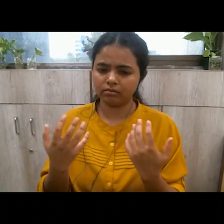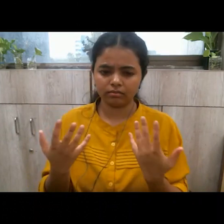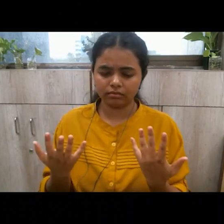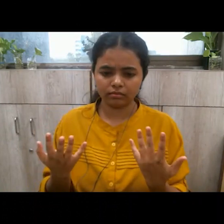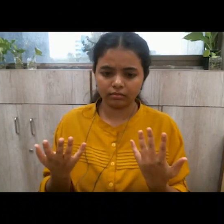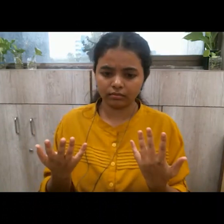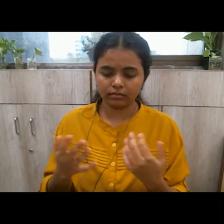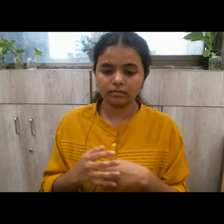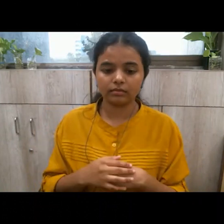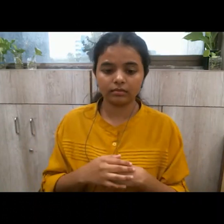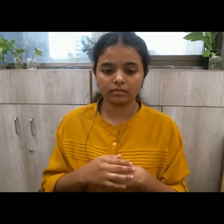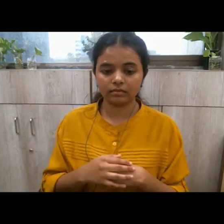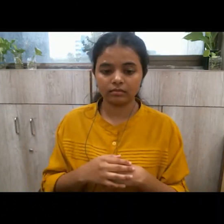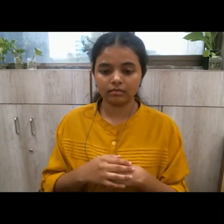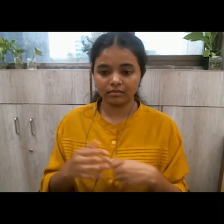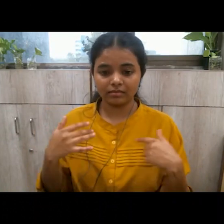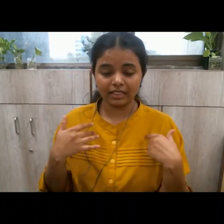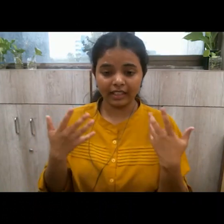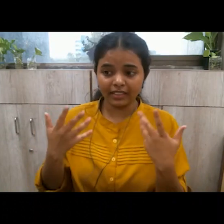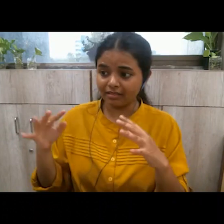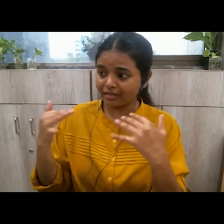he does not have to carry that baggage